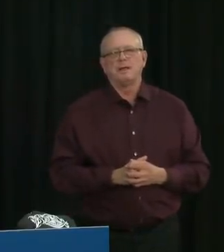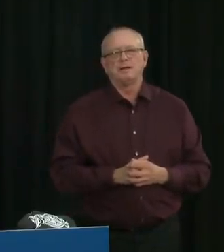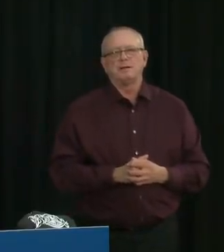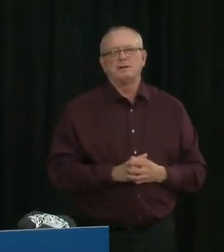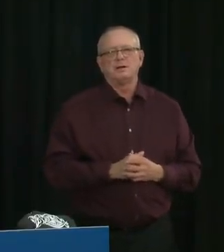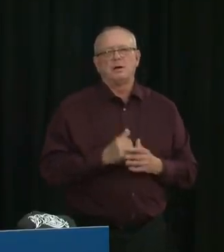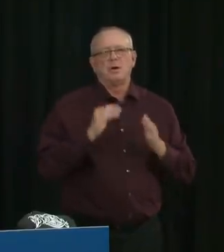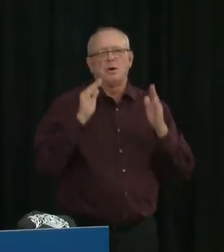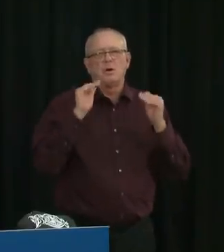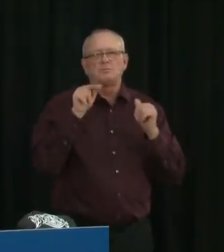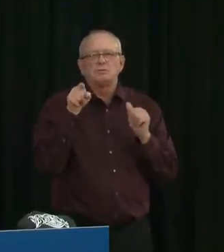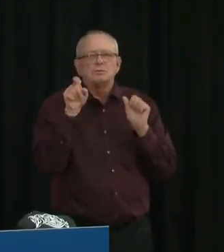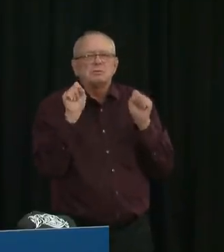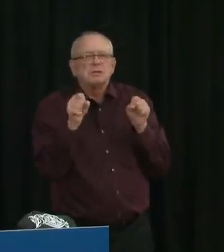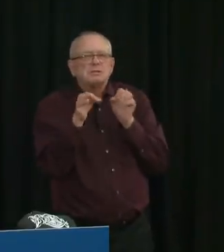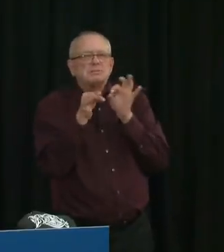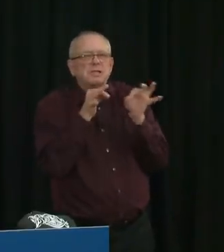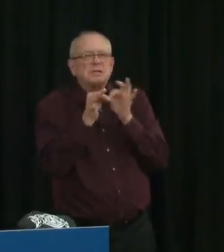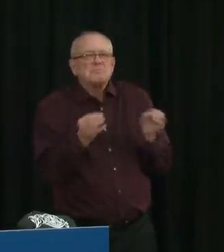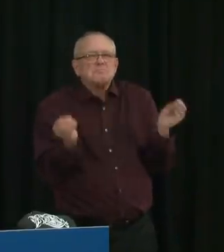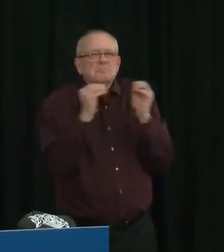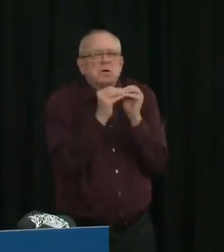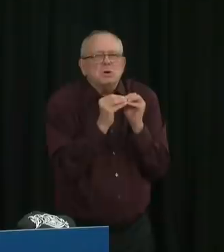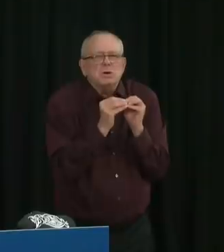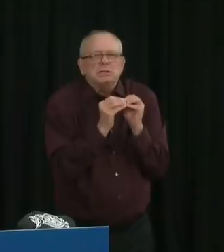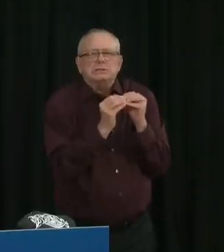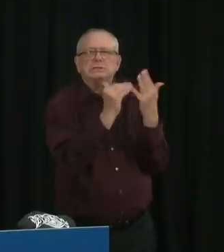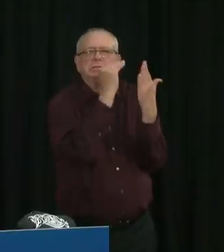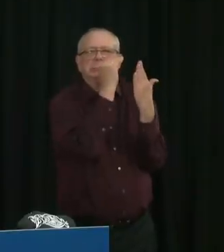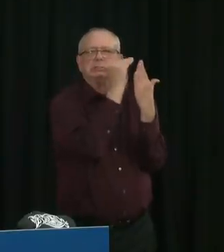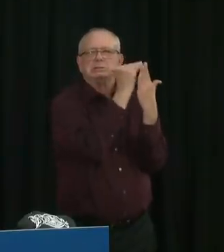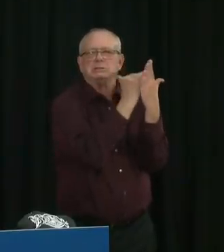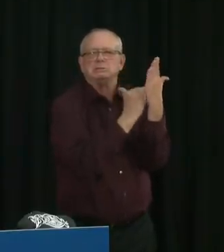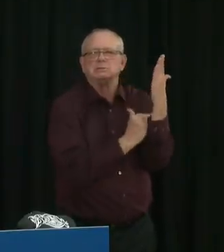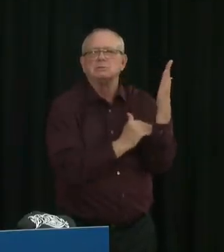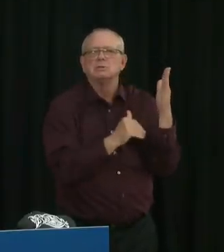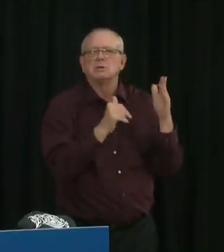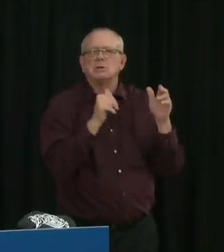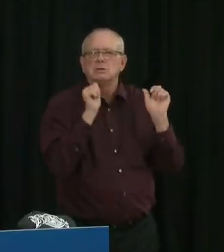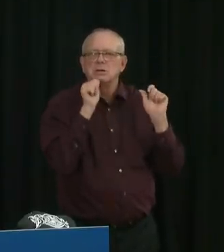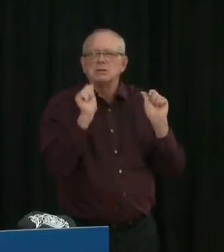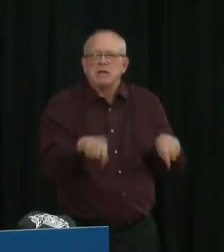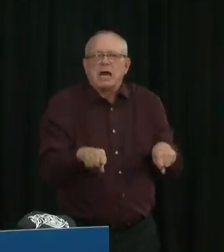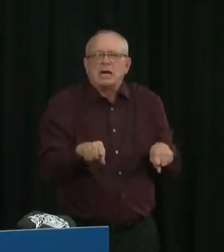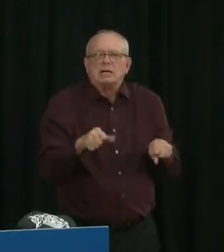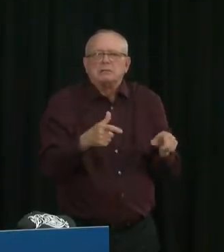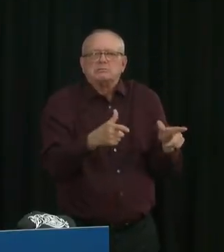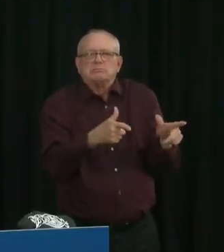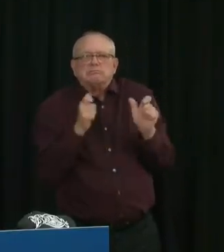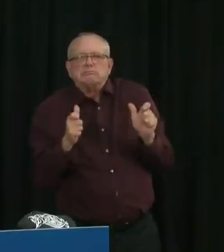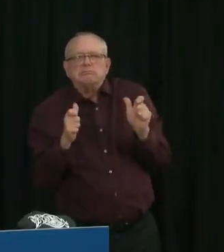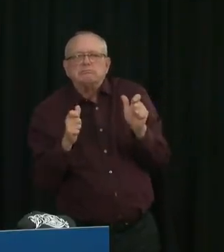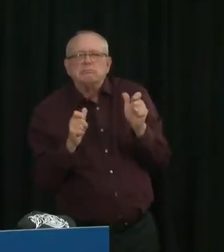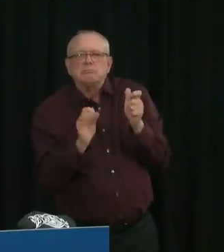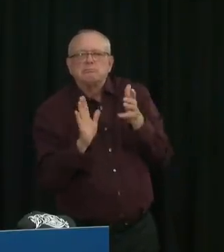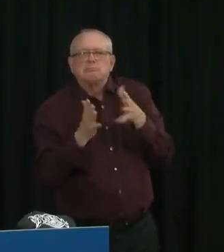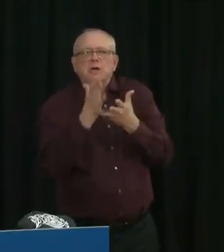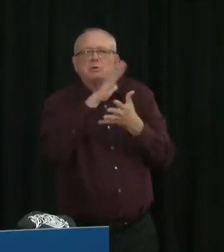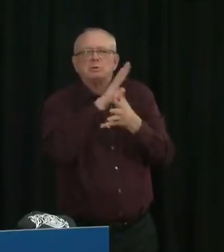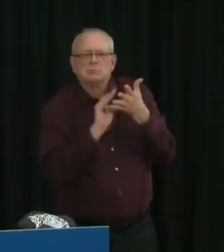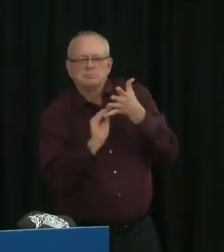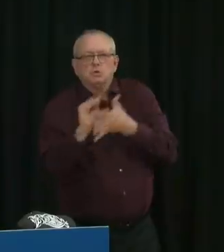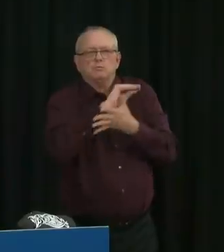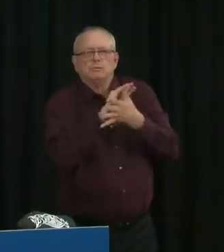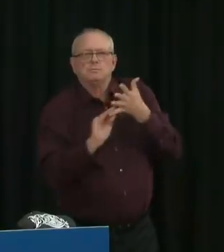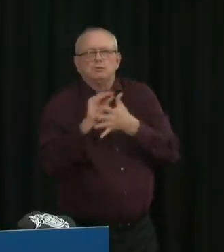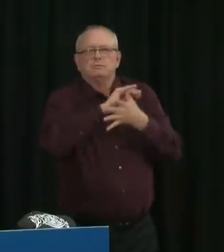specifically who is on the list that's been created to qualify for expedited testing and what specific parameters were used to make